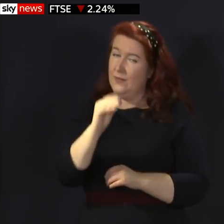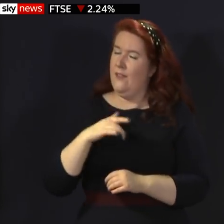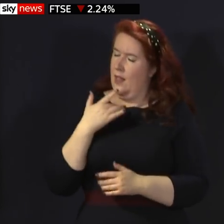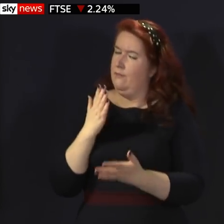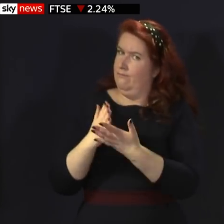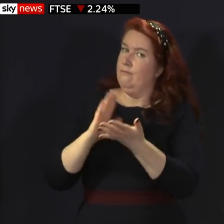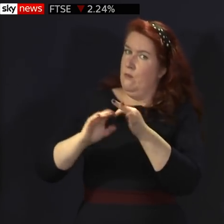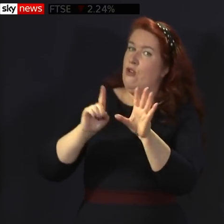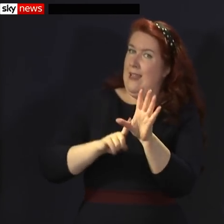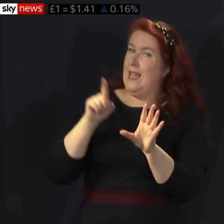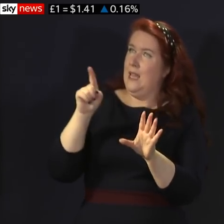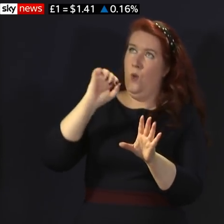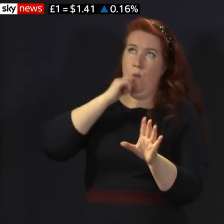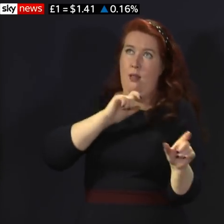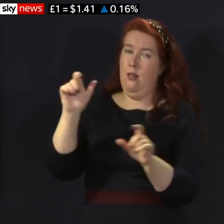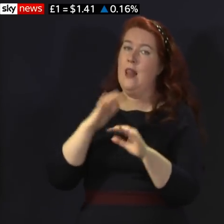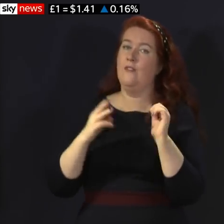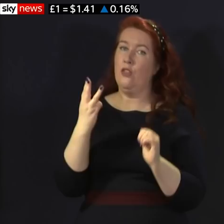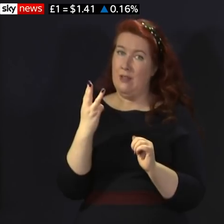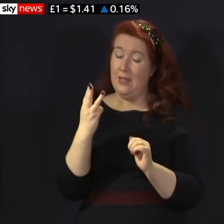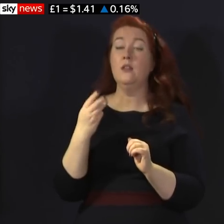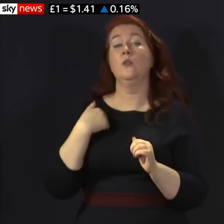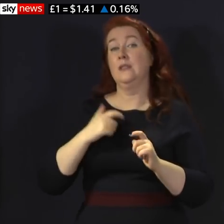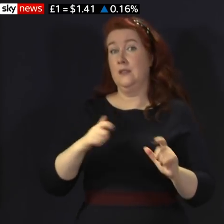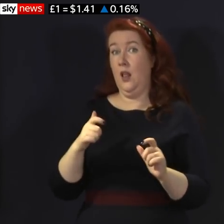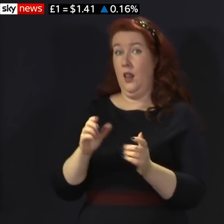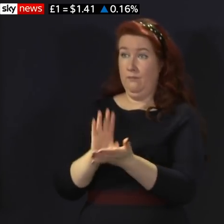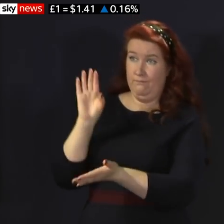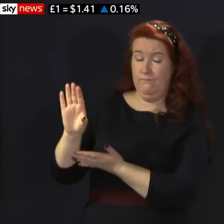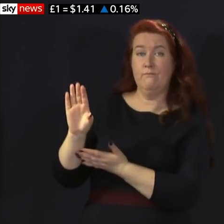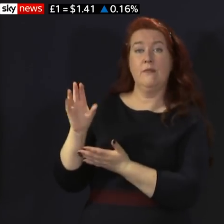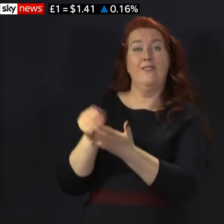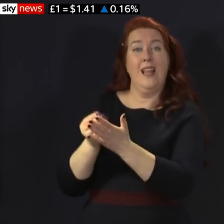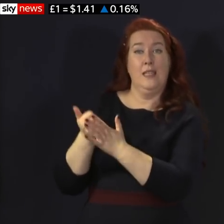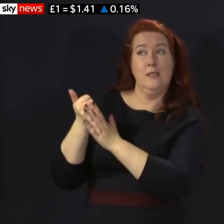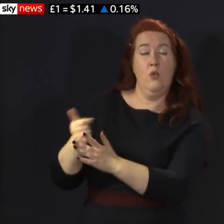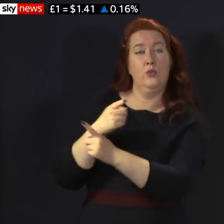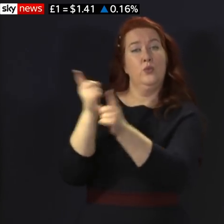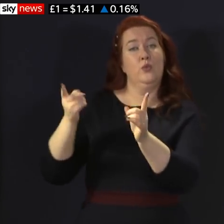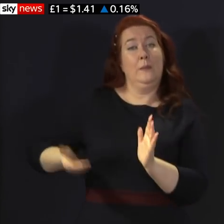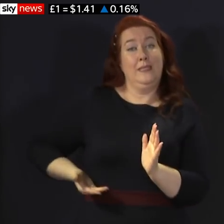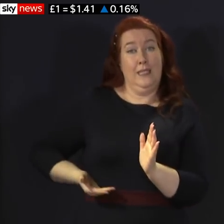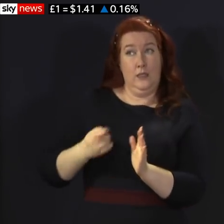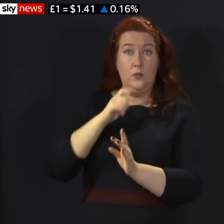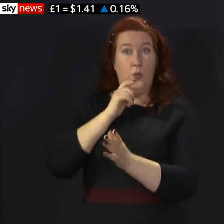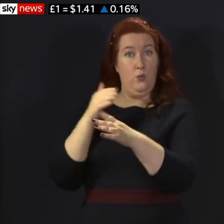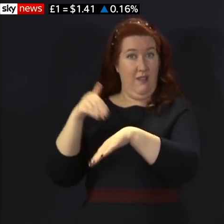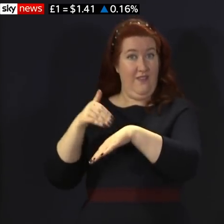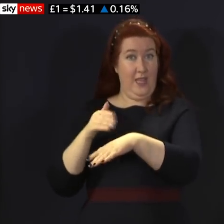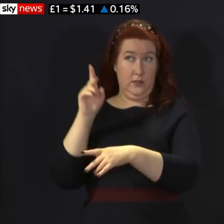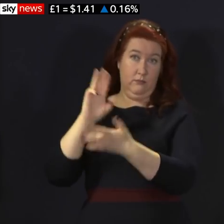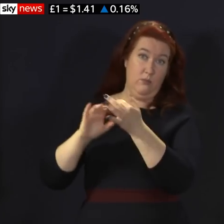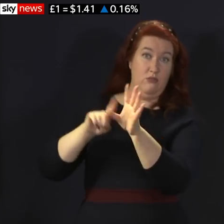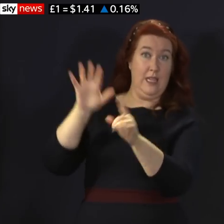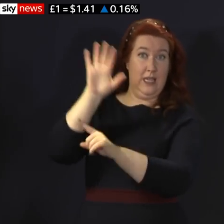to be very likely, I can confirm that we will provide additional financial assistance to businesses that will be affected by that. And also,